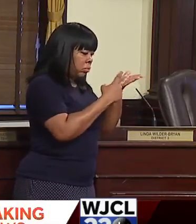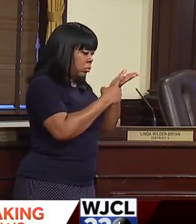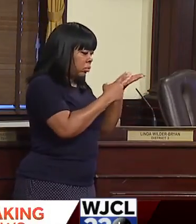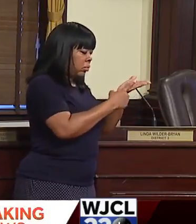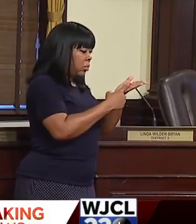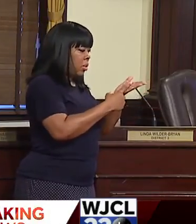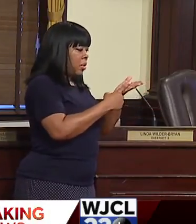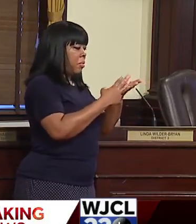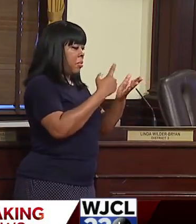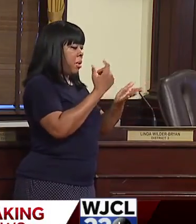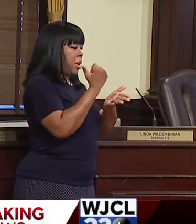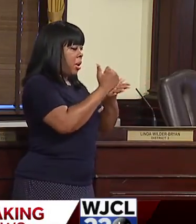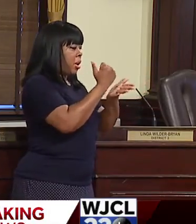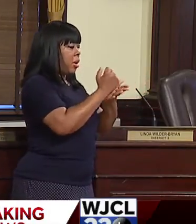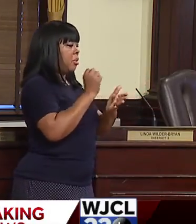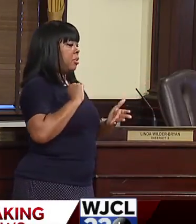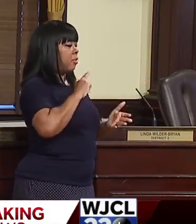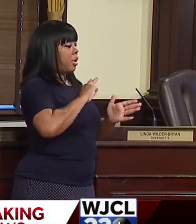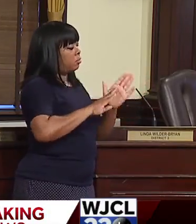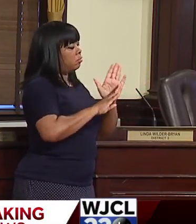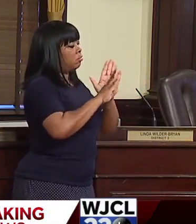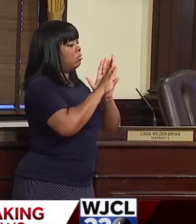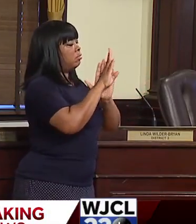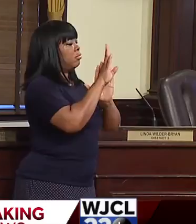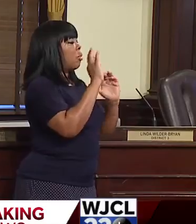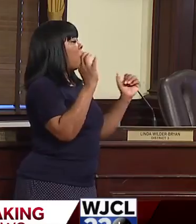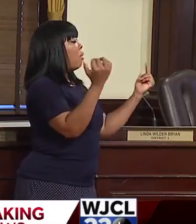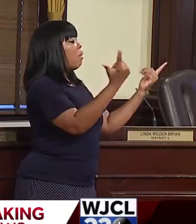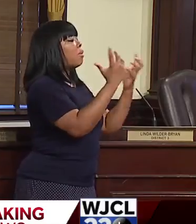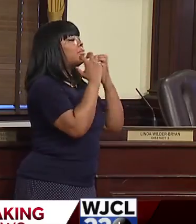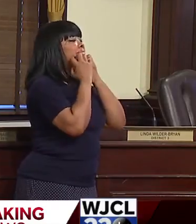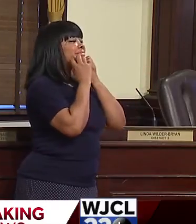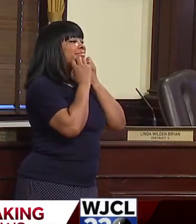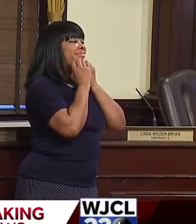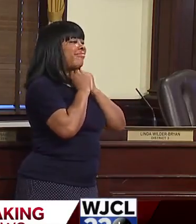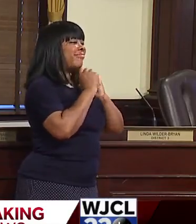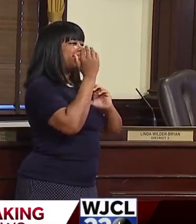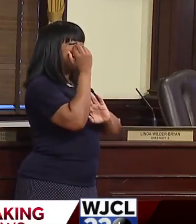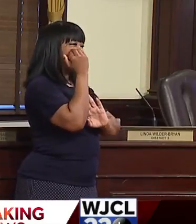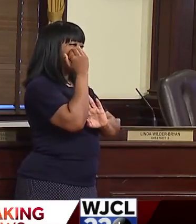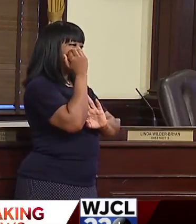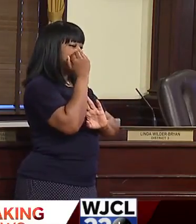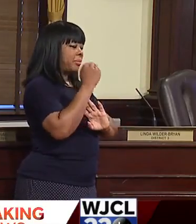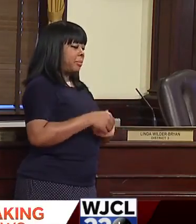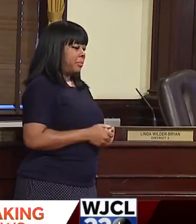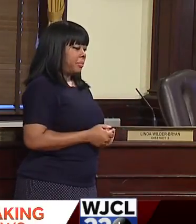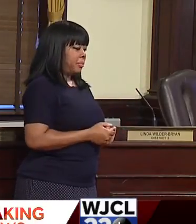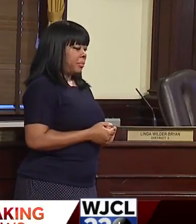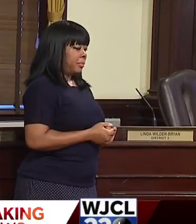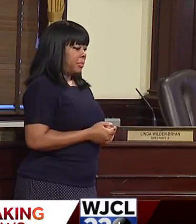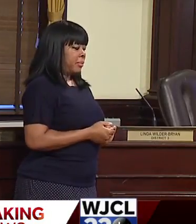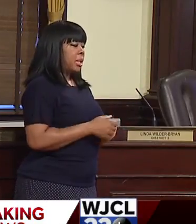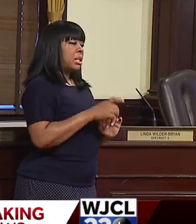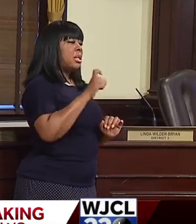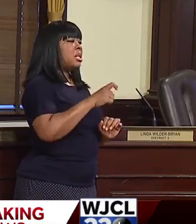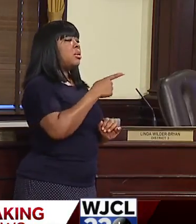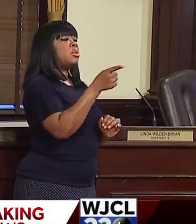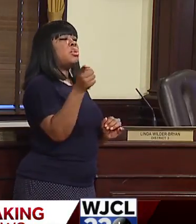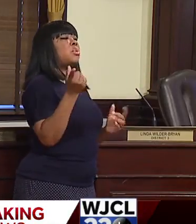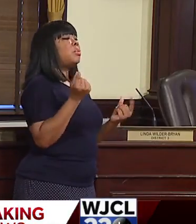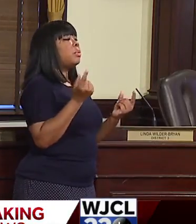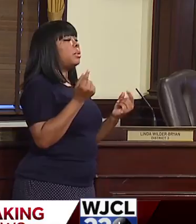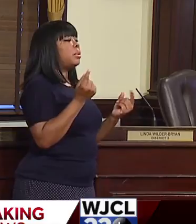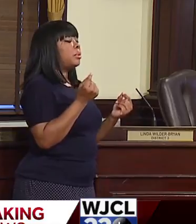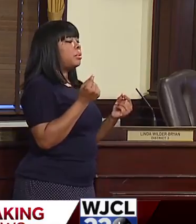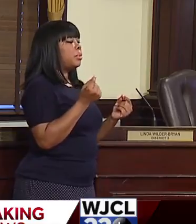the beloved community. We know it all. We all know that it can be. We still need you to